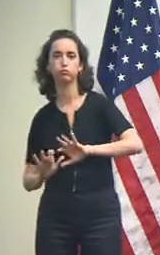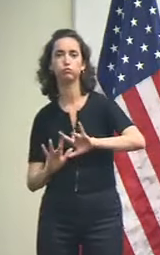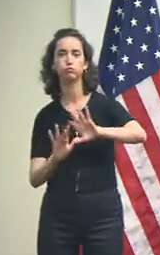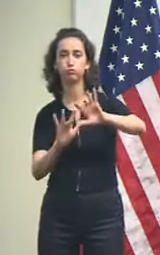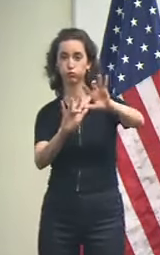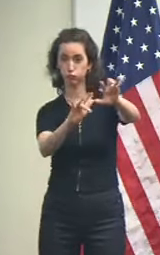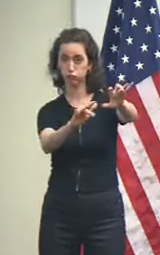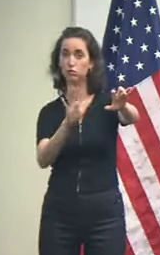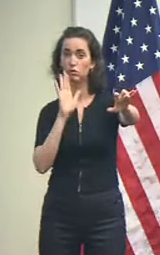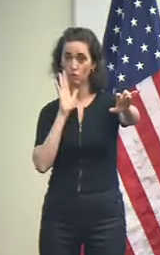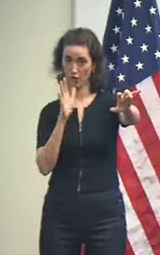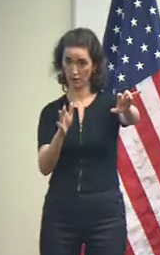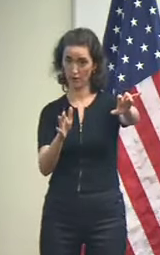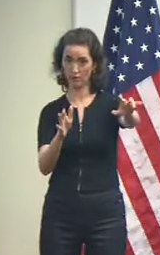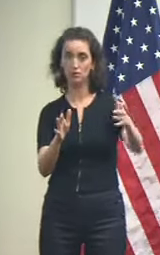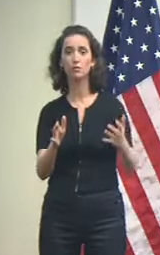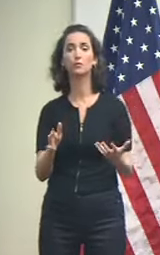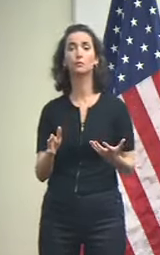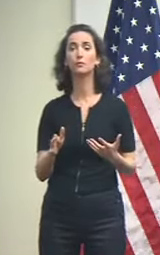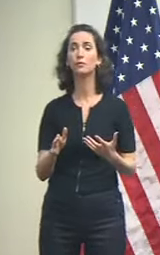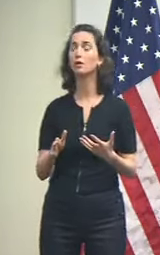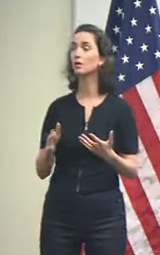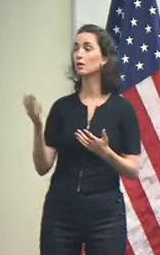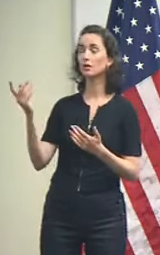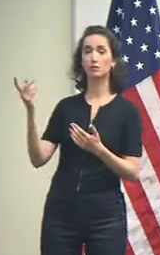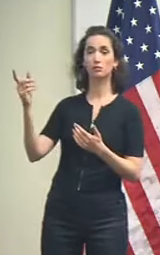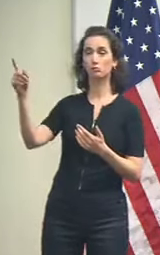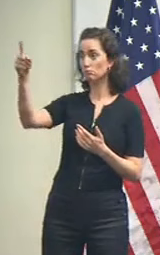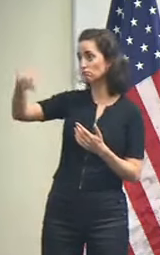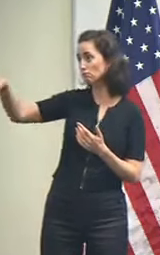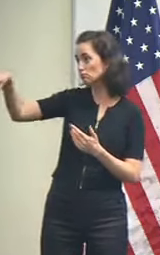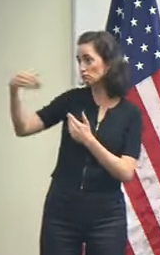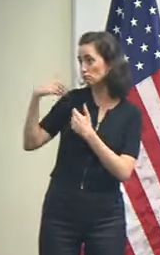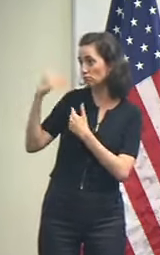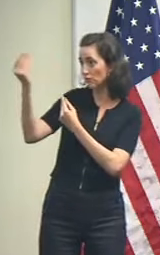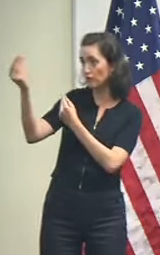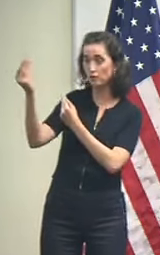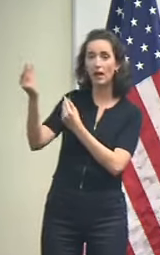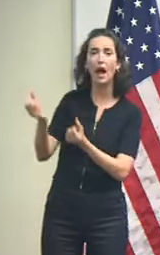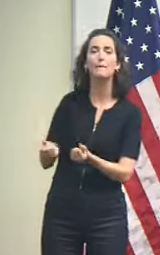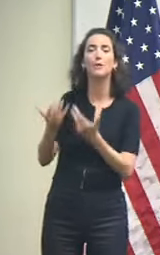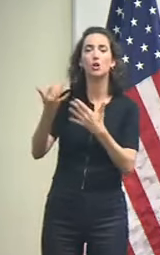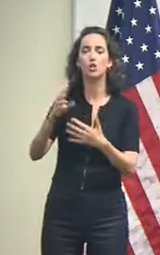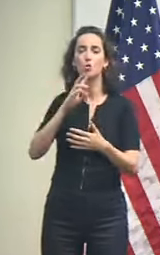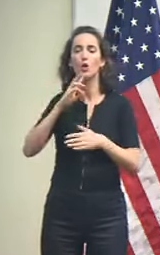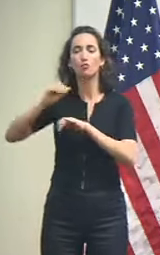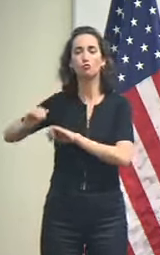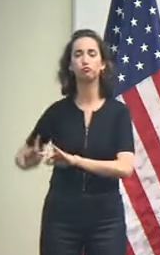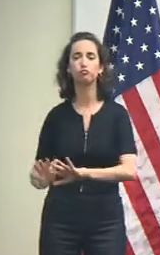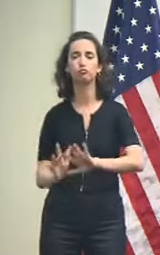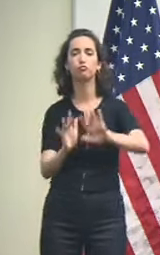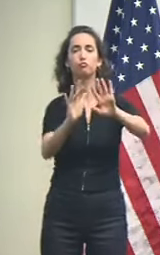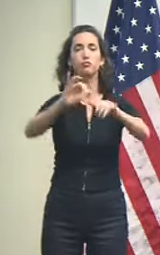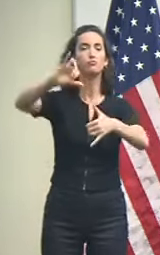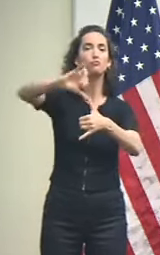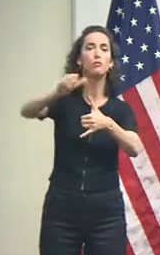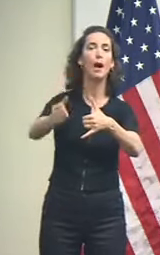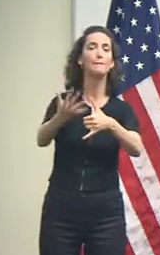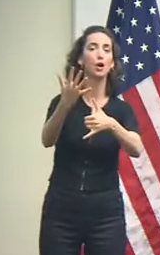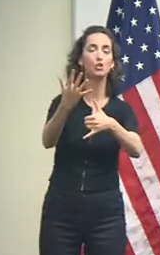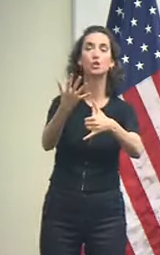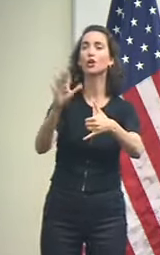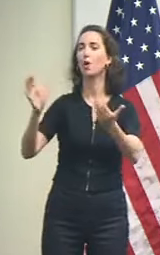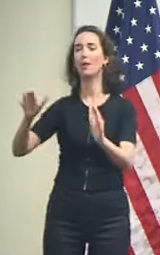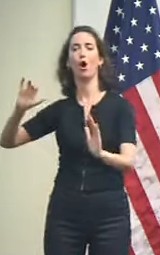measures that we've been told to expect is less than some of the other storms, but if you have a